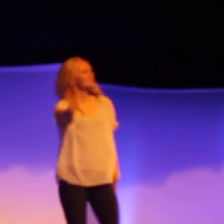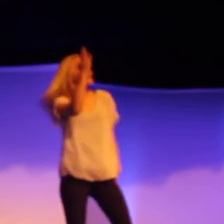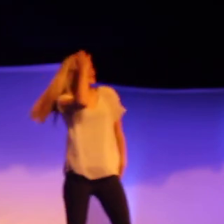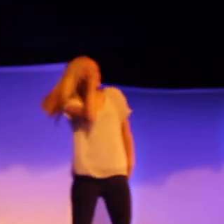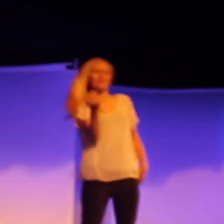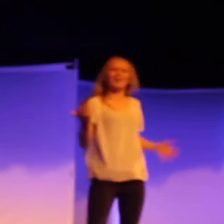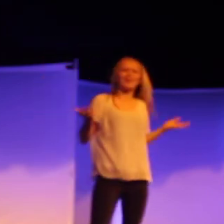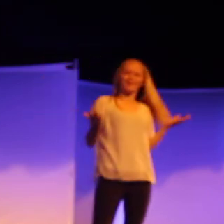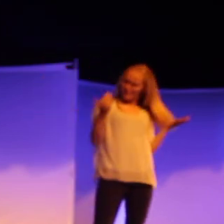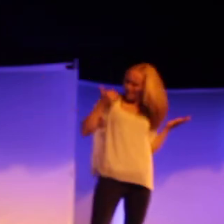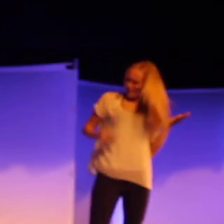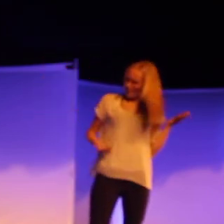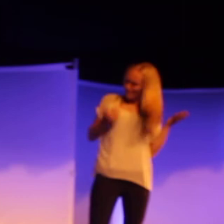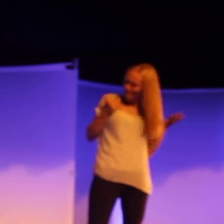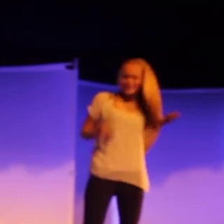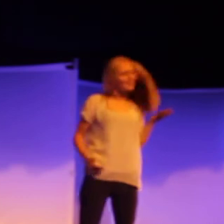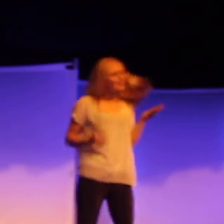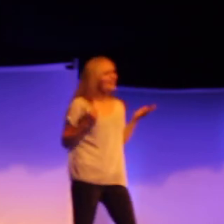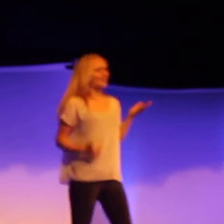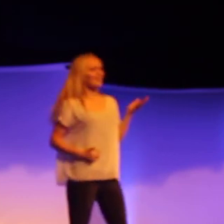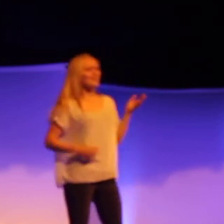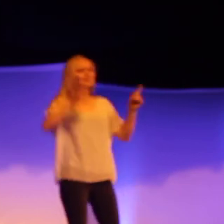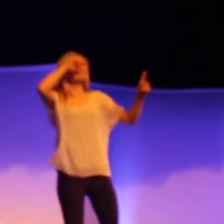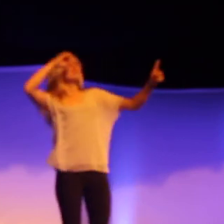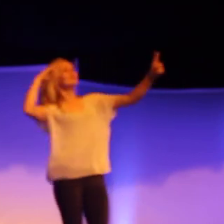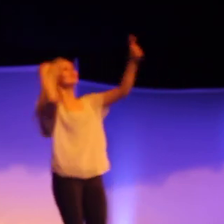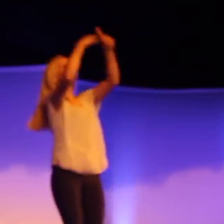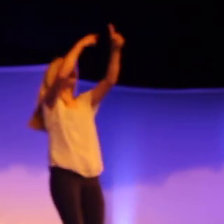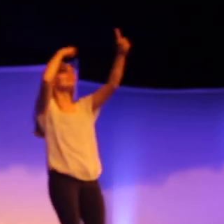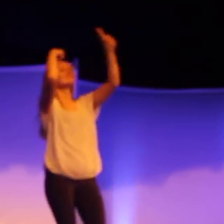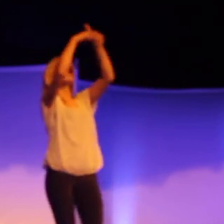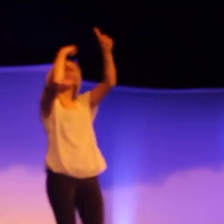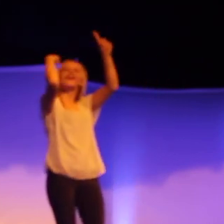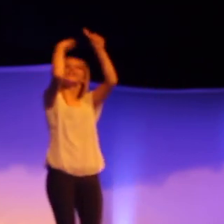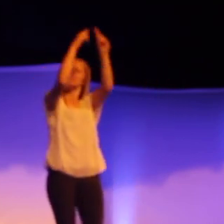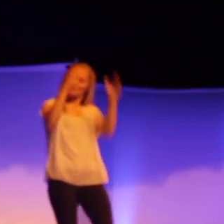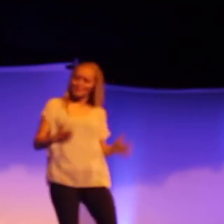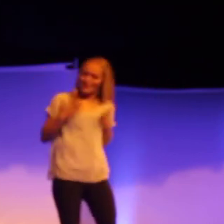why I smile